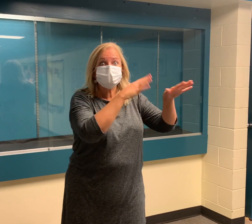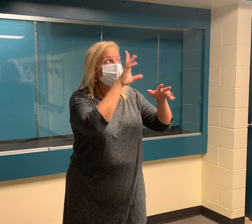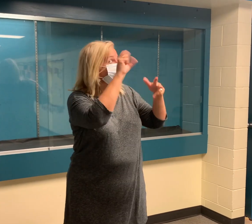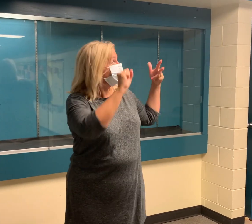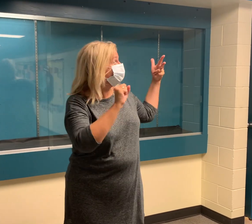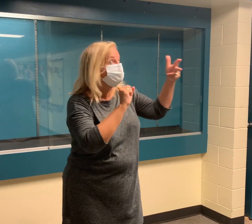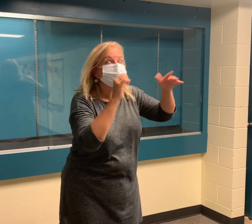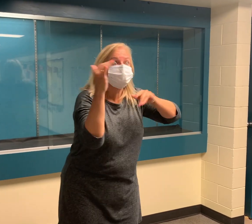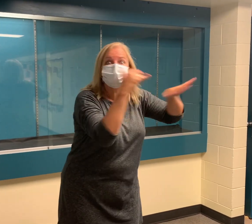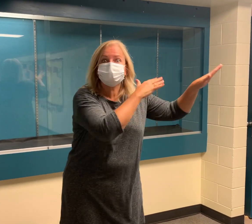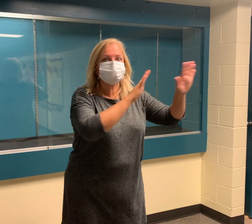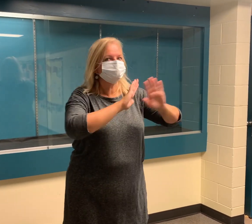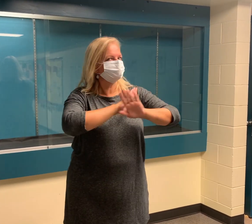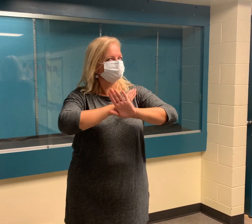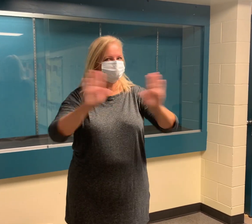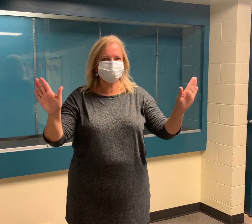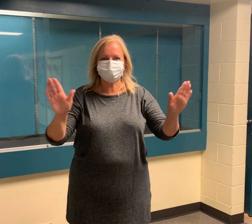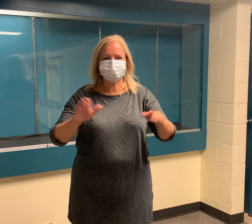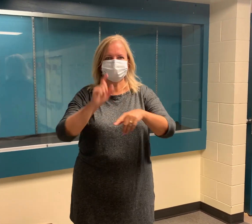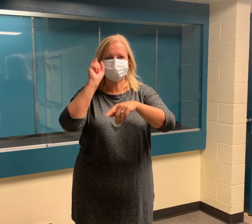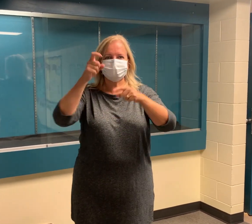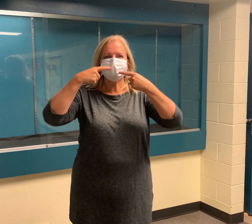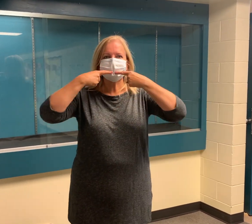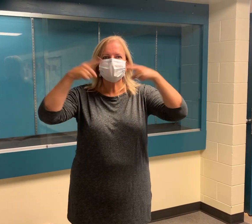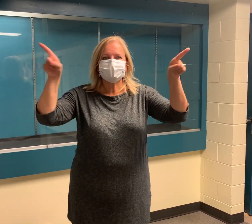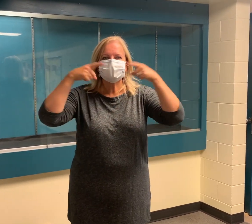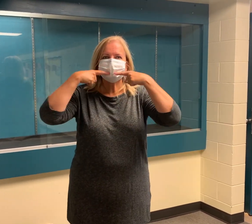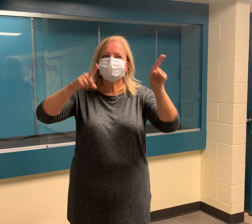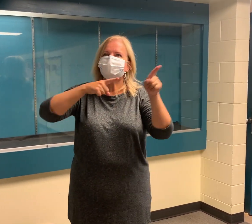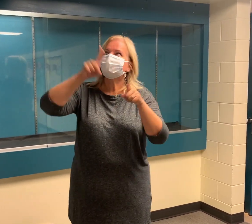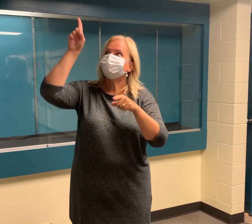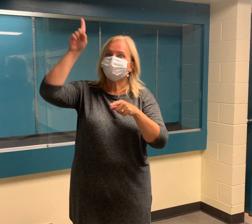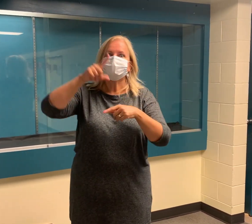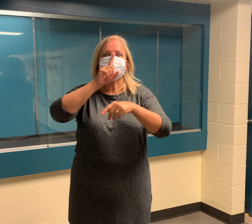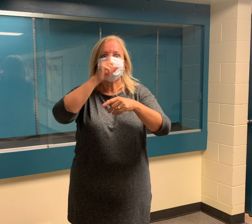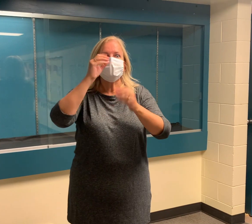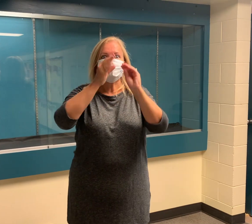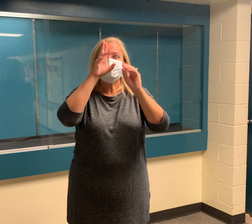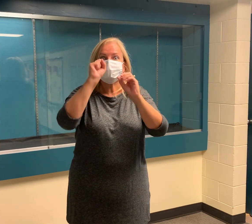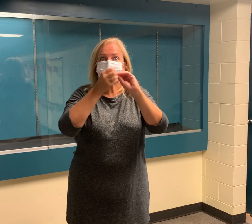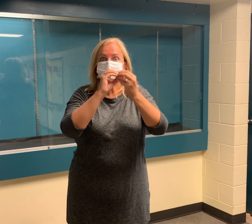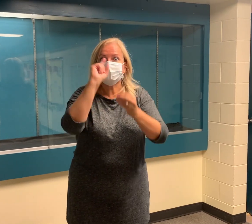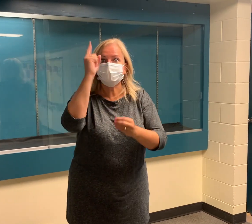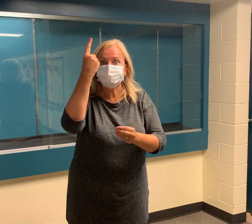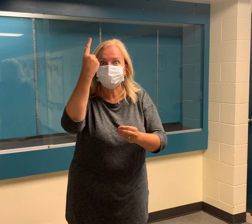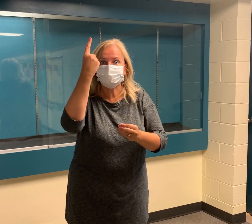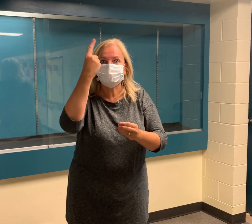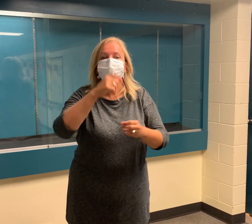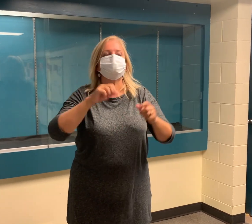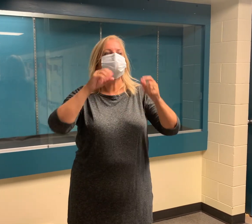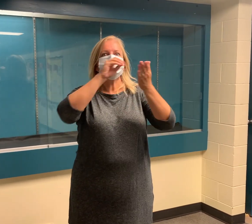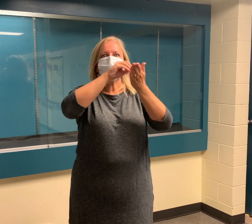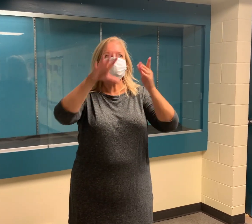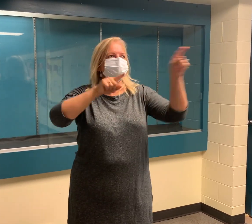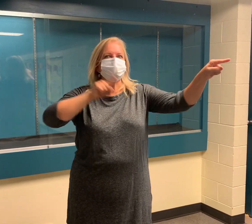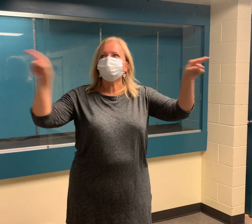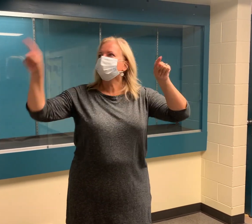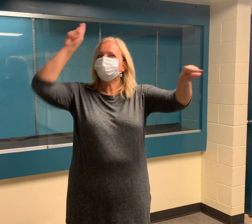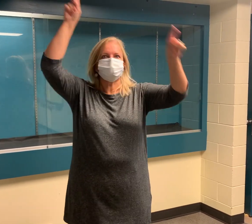exits. There will not be a mad rush to the buses. We will have announcements calling the first bus